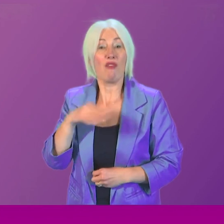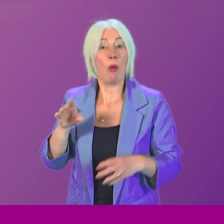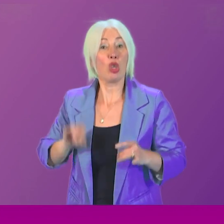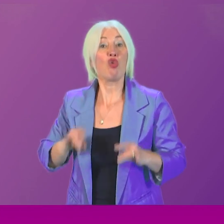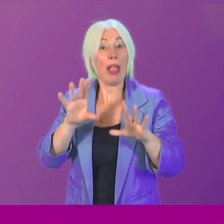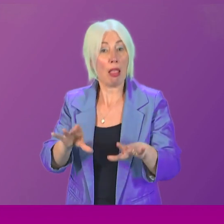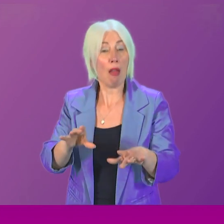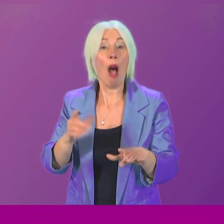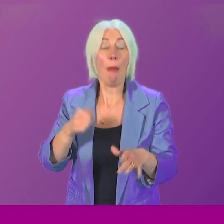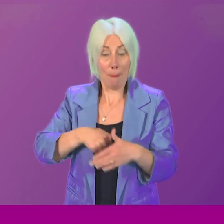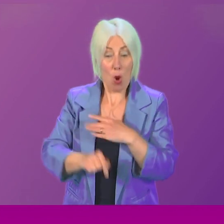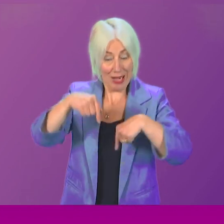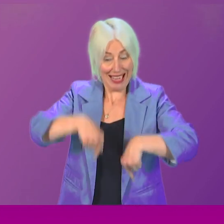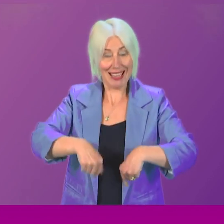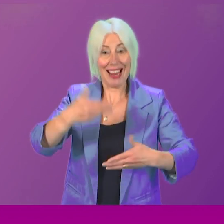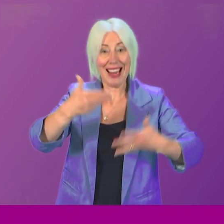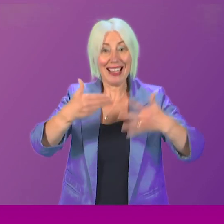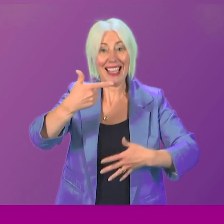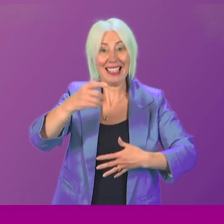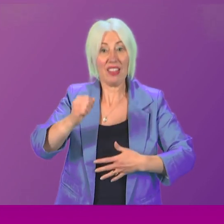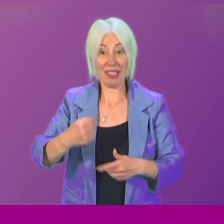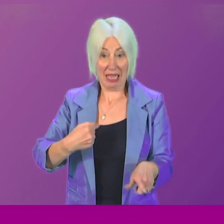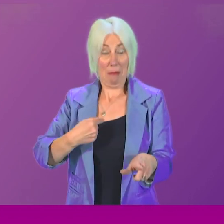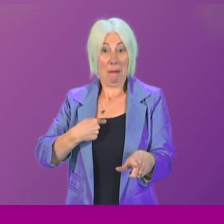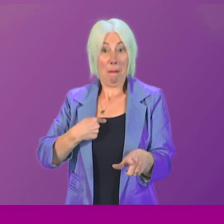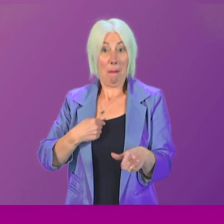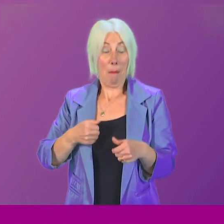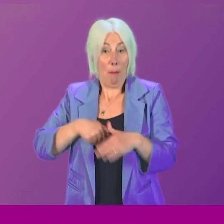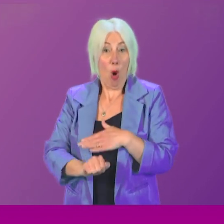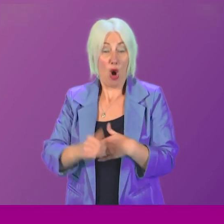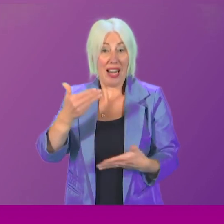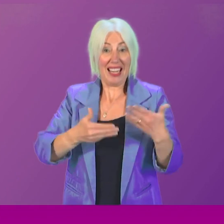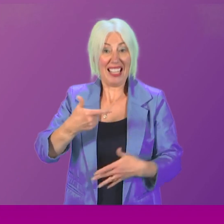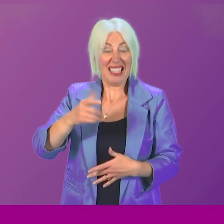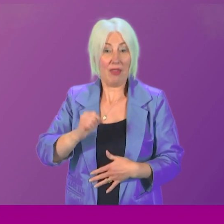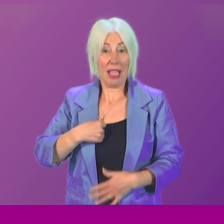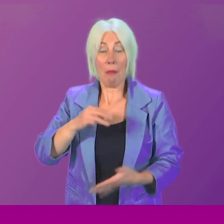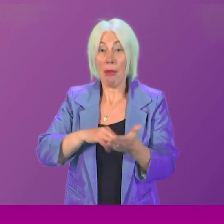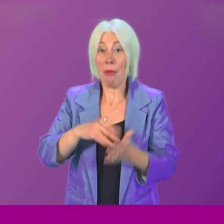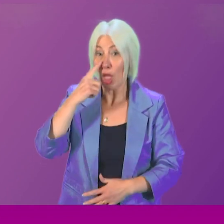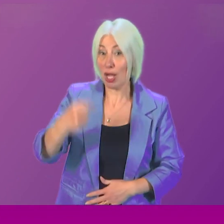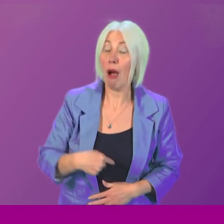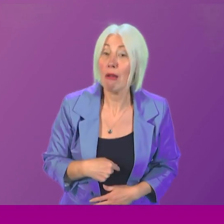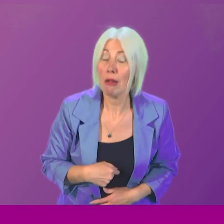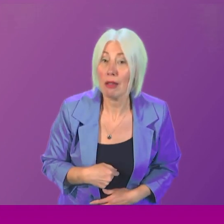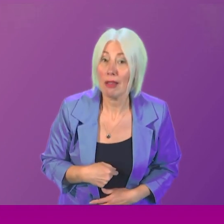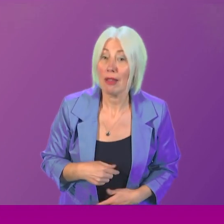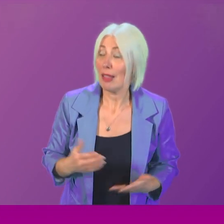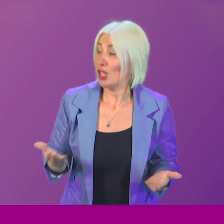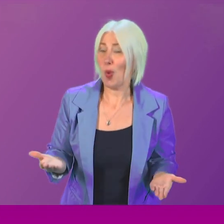born here, born in 1970. I was born in 1970 to a young mother. This is not